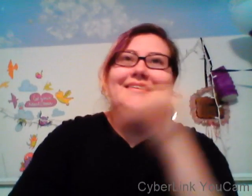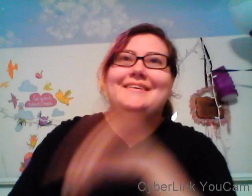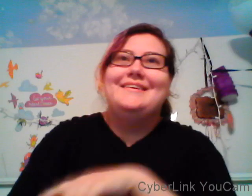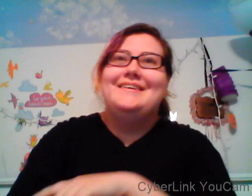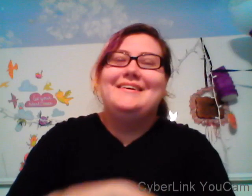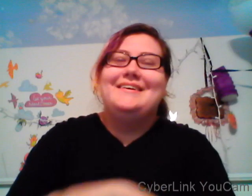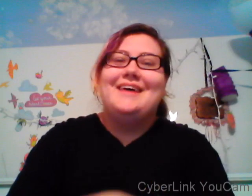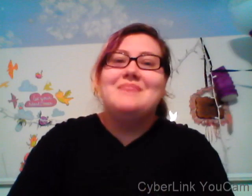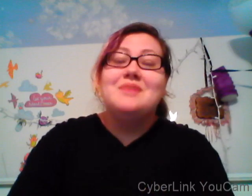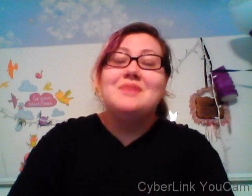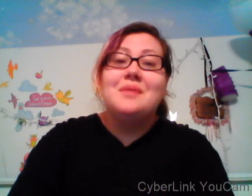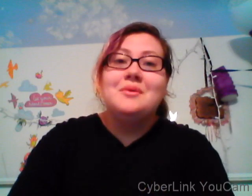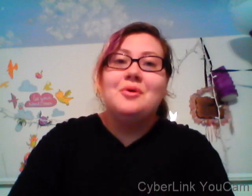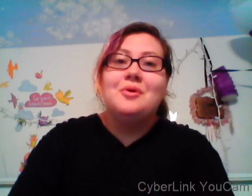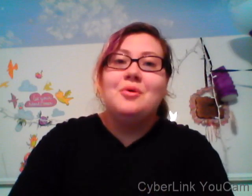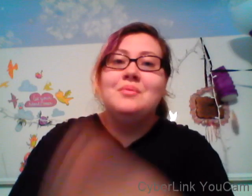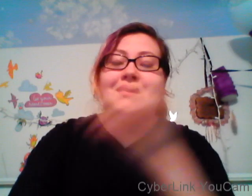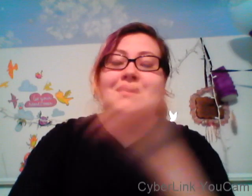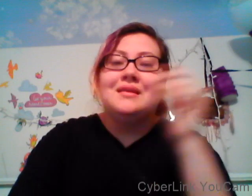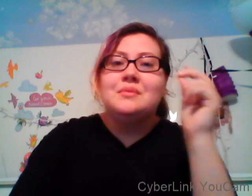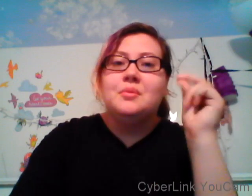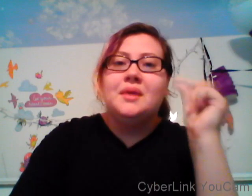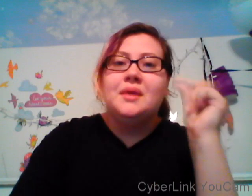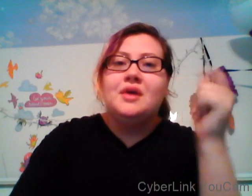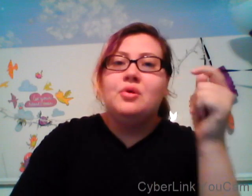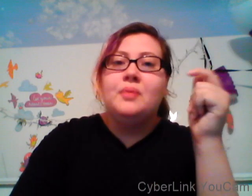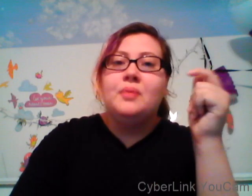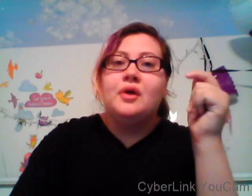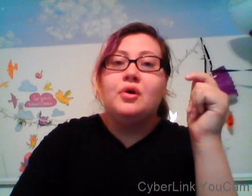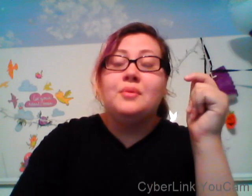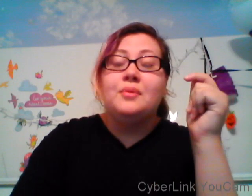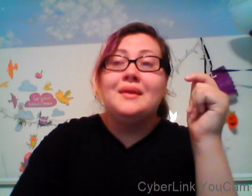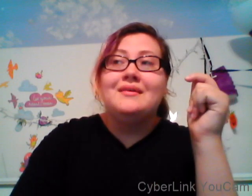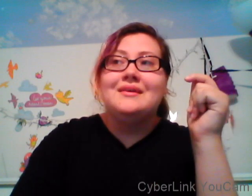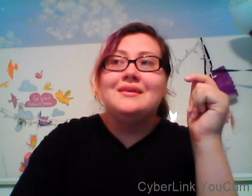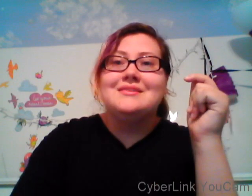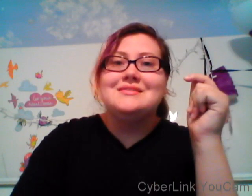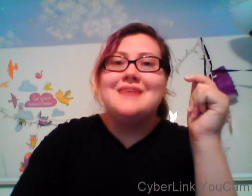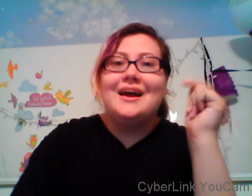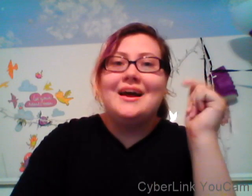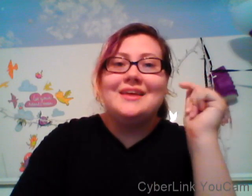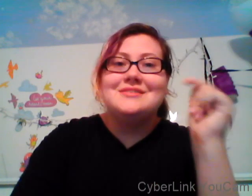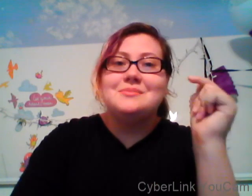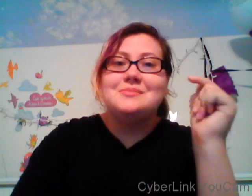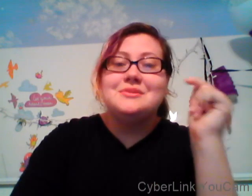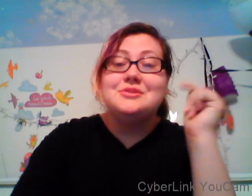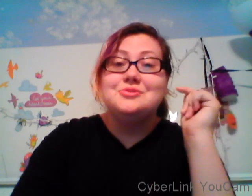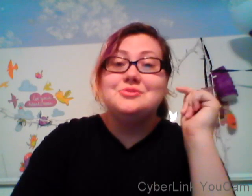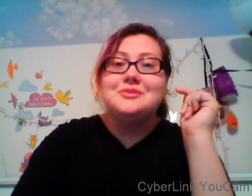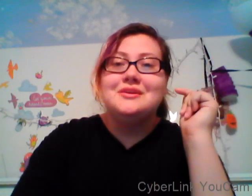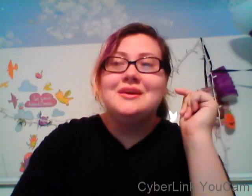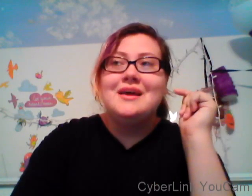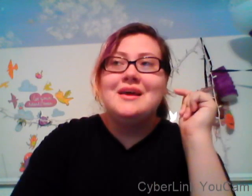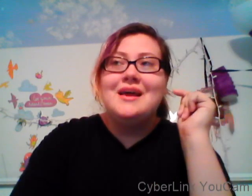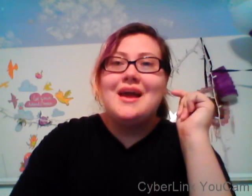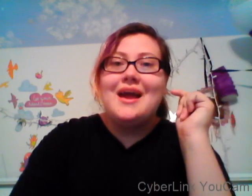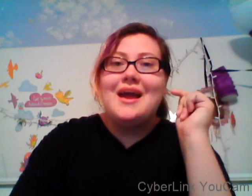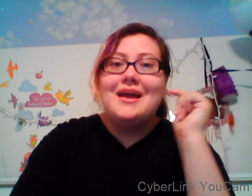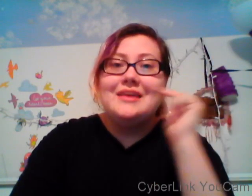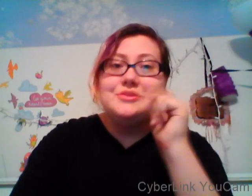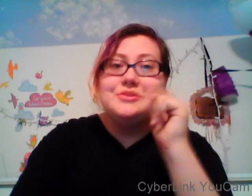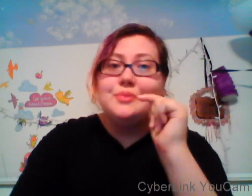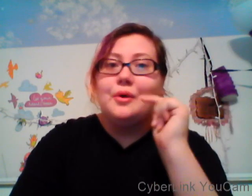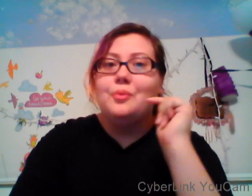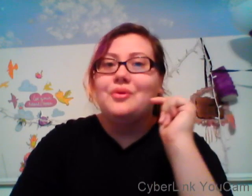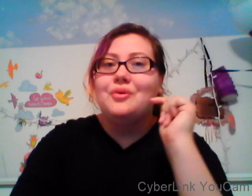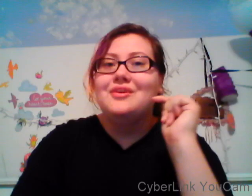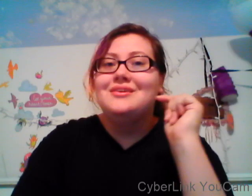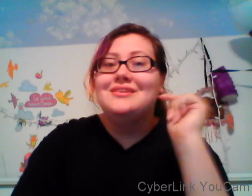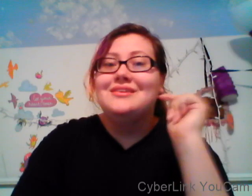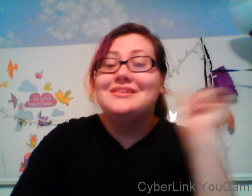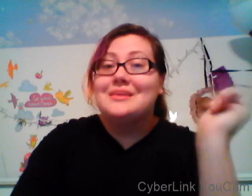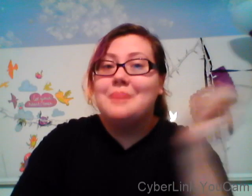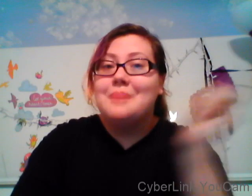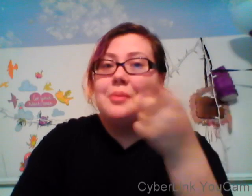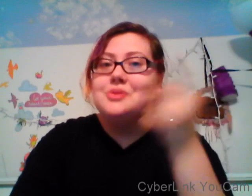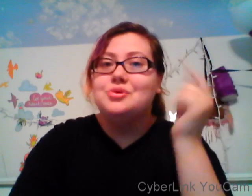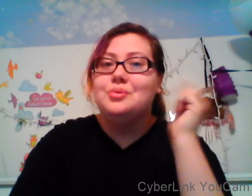Saturday and then Wednesday and then Saturday and then I have no clue what's happening I am going to film a whole bunch of videos